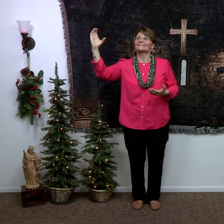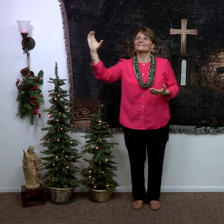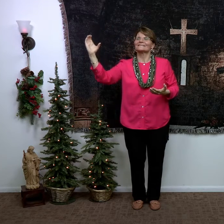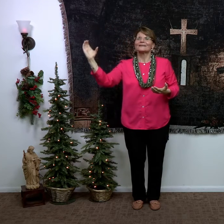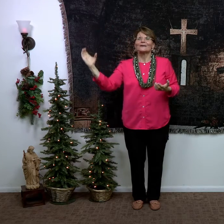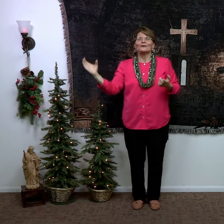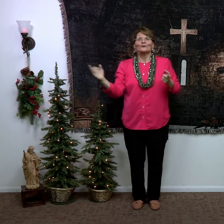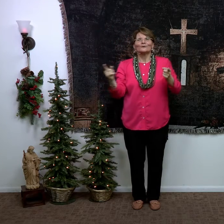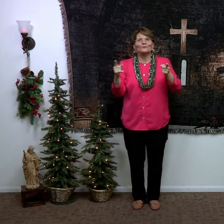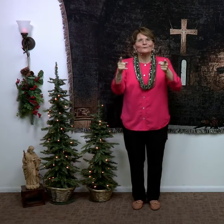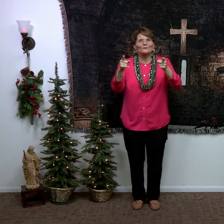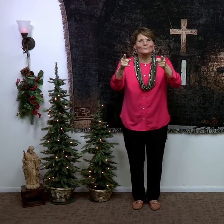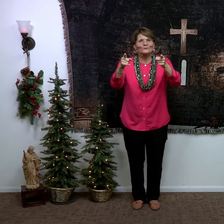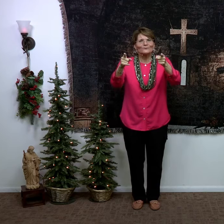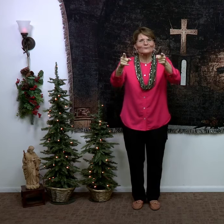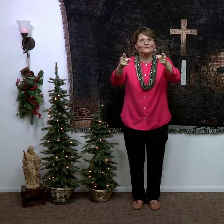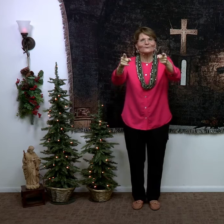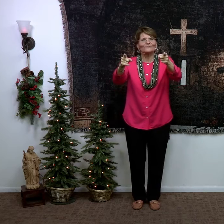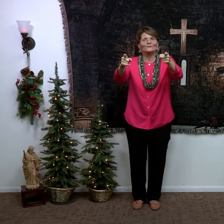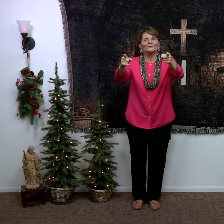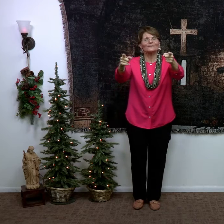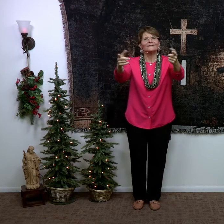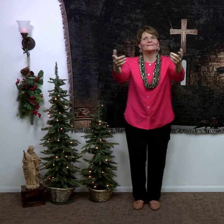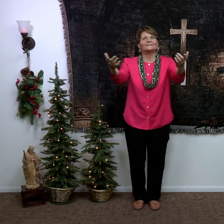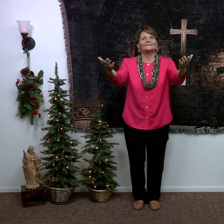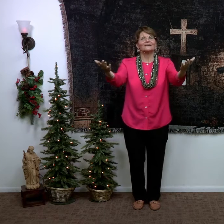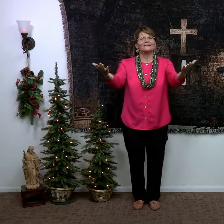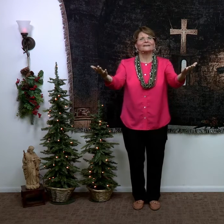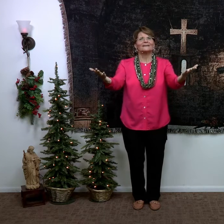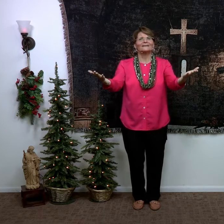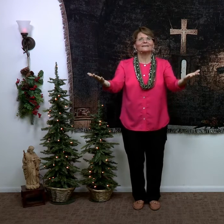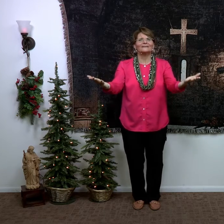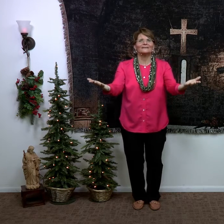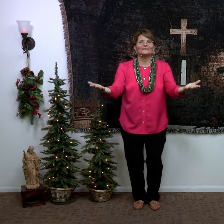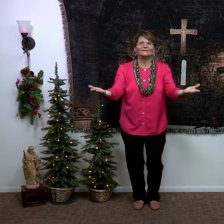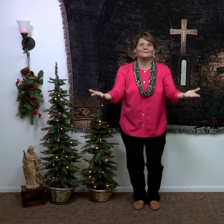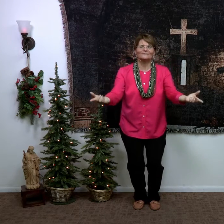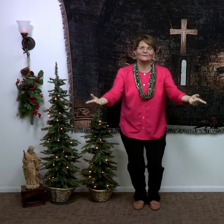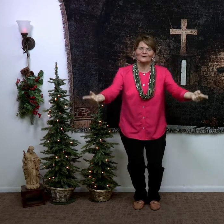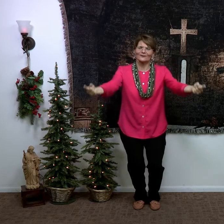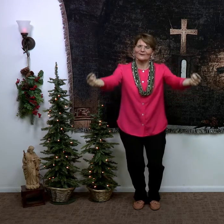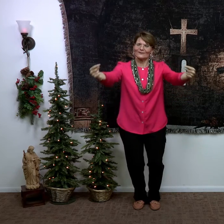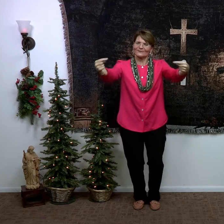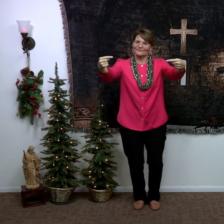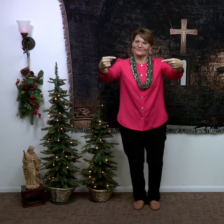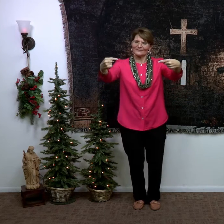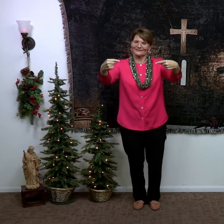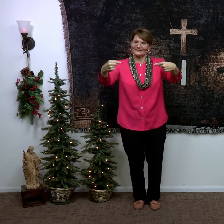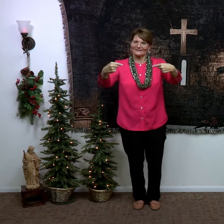You can count on me